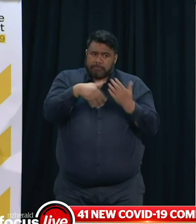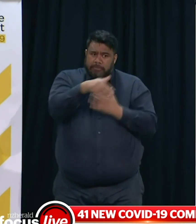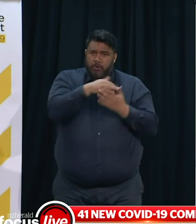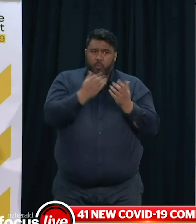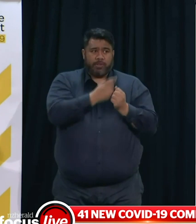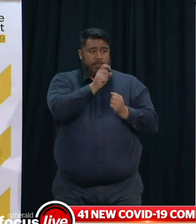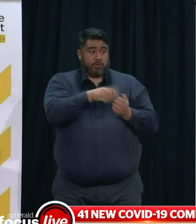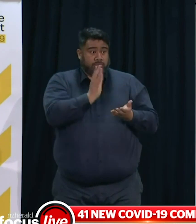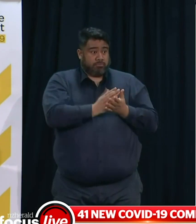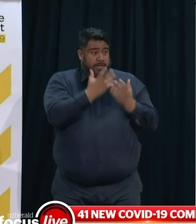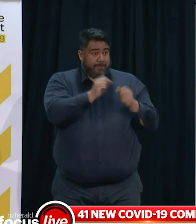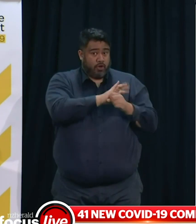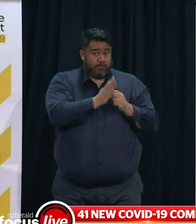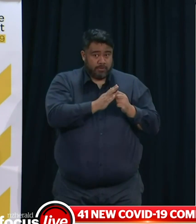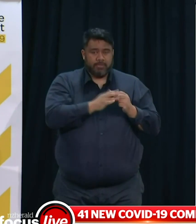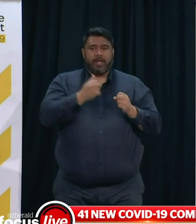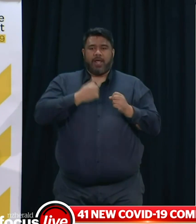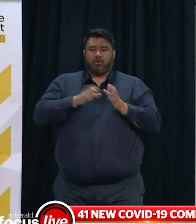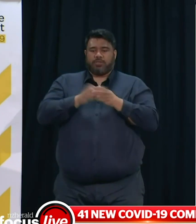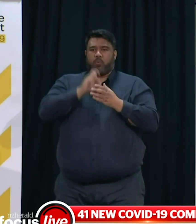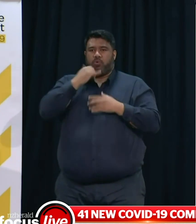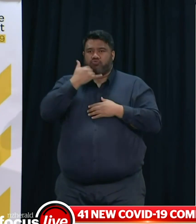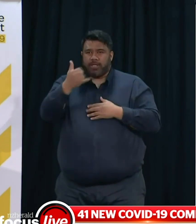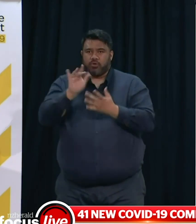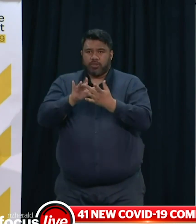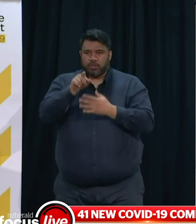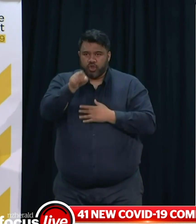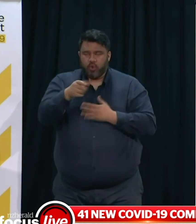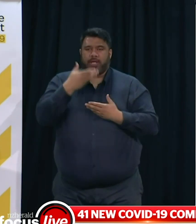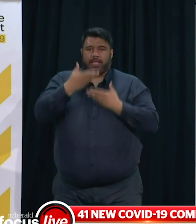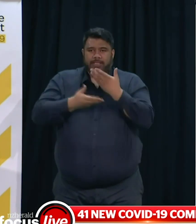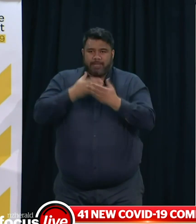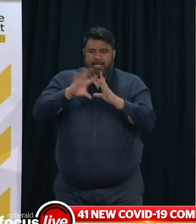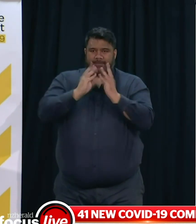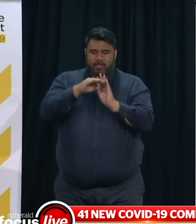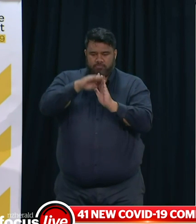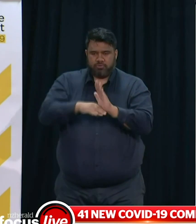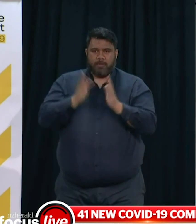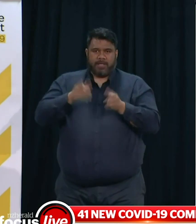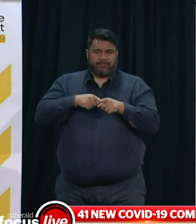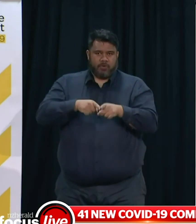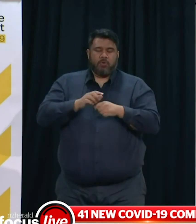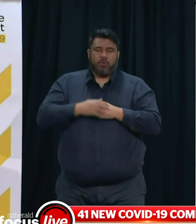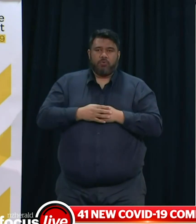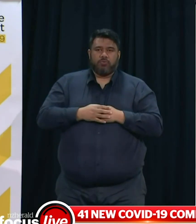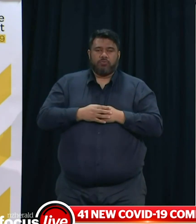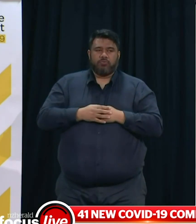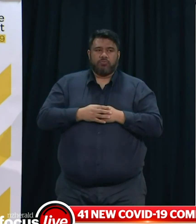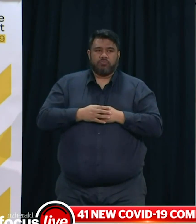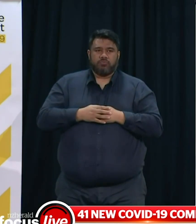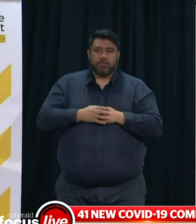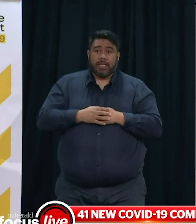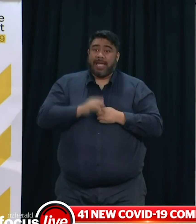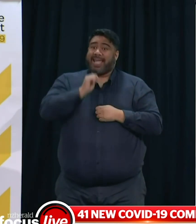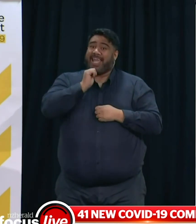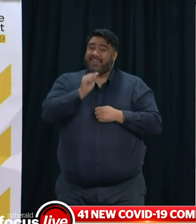advice by Healthline or public health officials on what that means for you. In some cases, if there's been a high risk of infection, it means